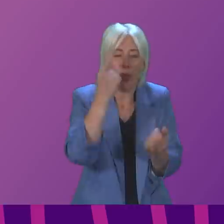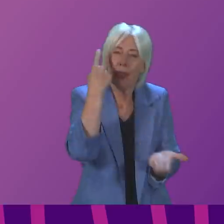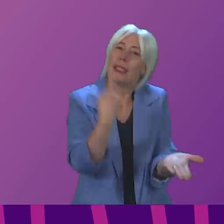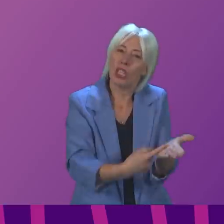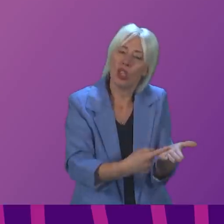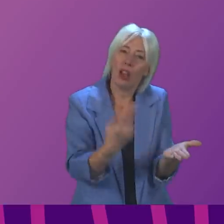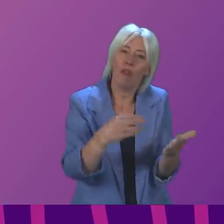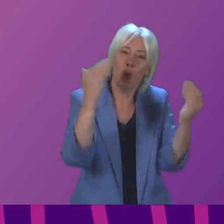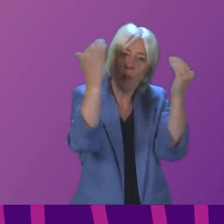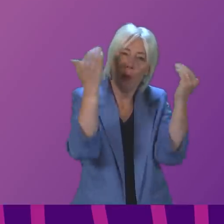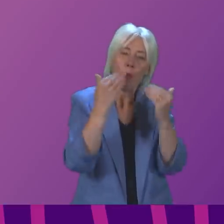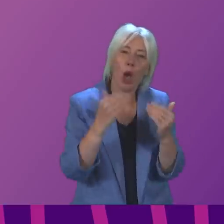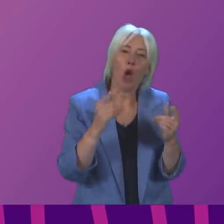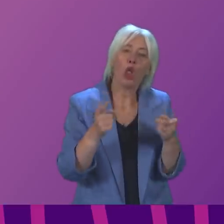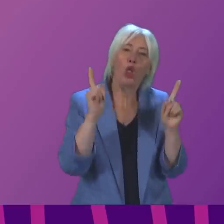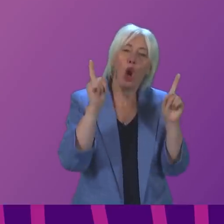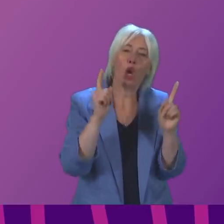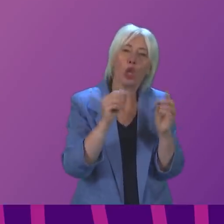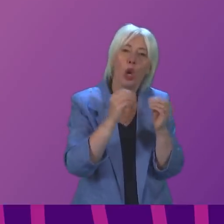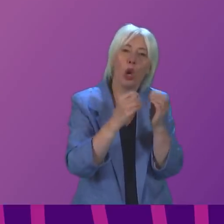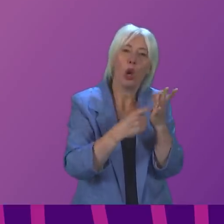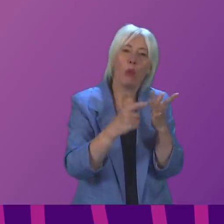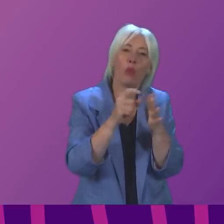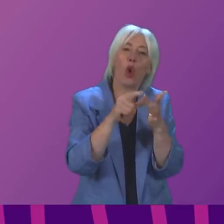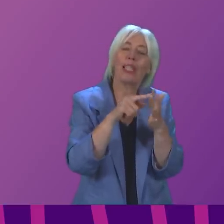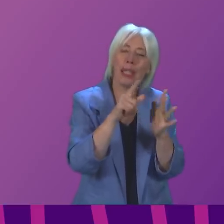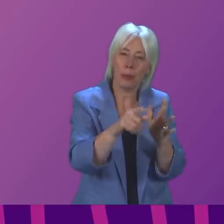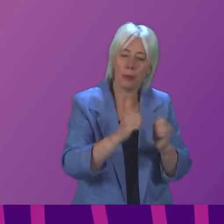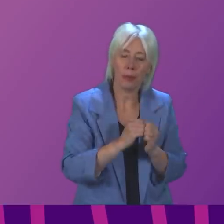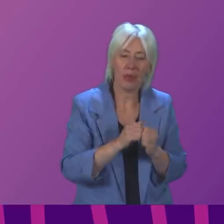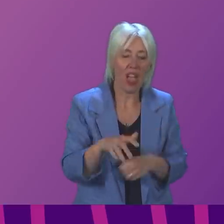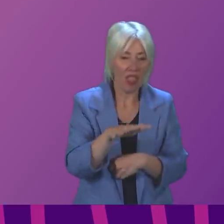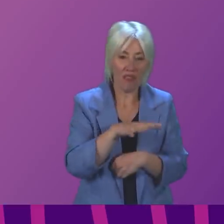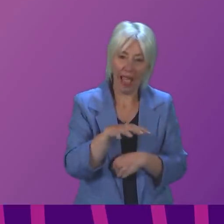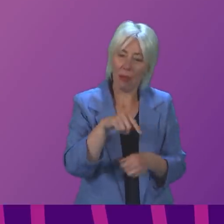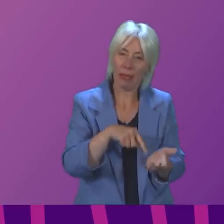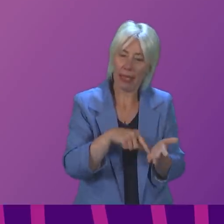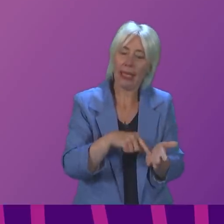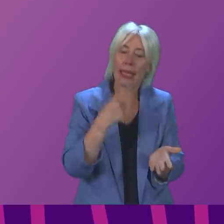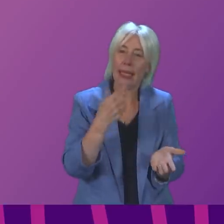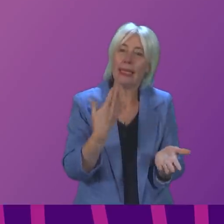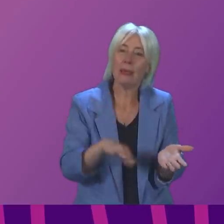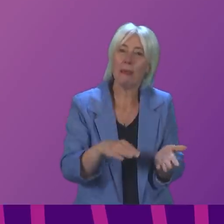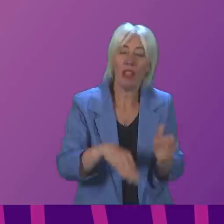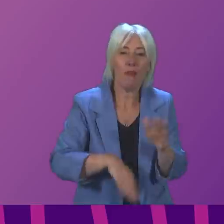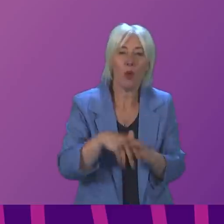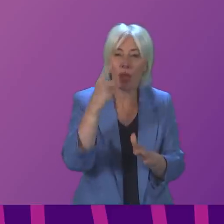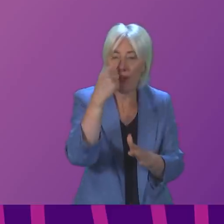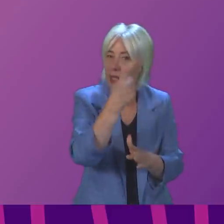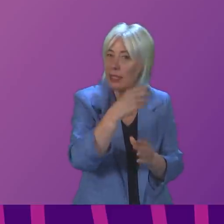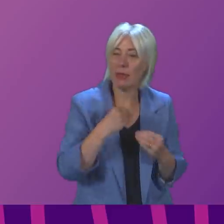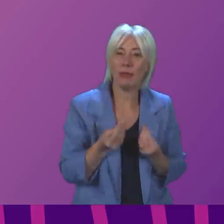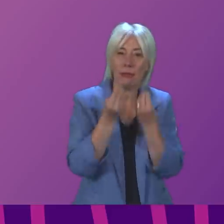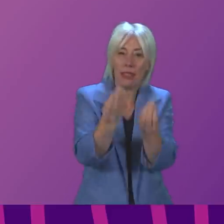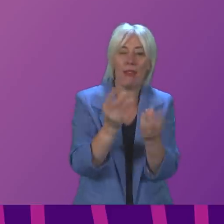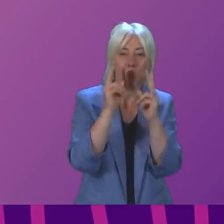of Lord Brodie in this case. Can I say the family here have given their full evidence to the inquiry, so that information